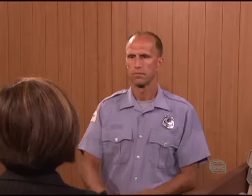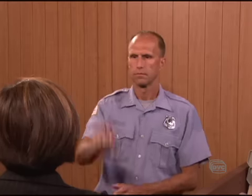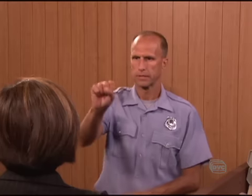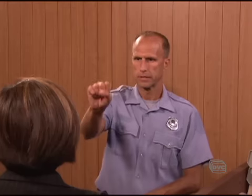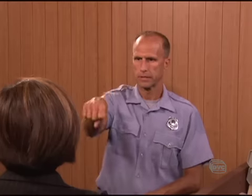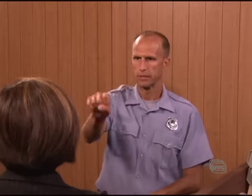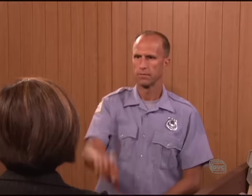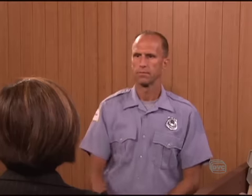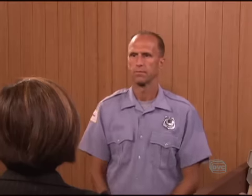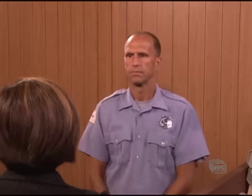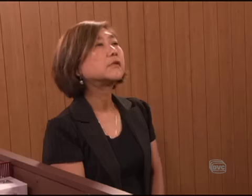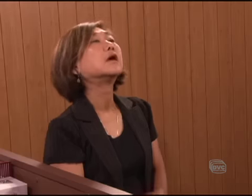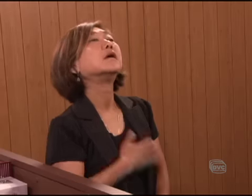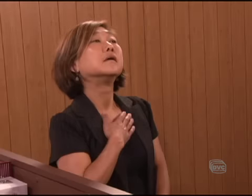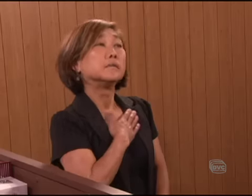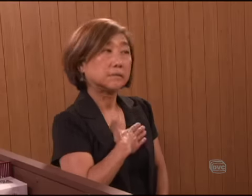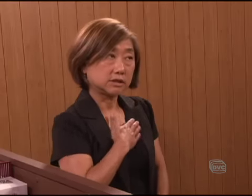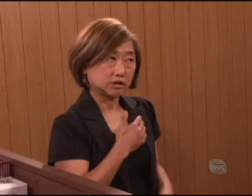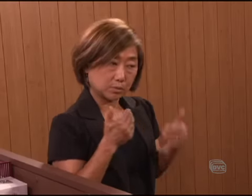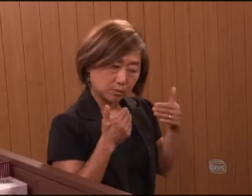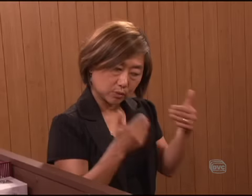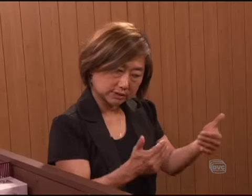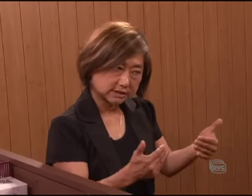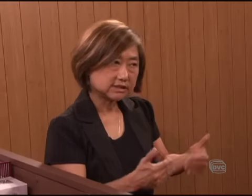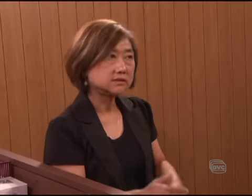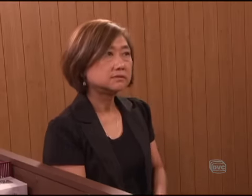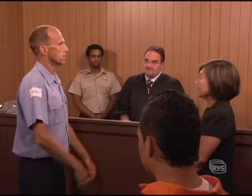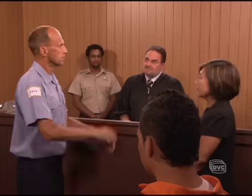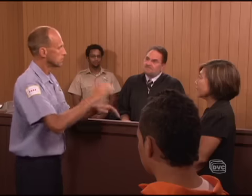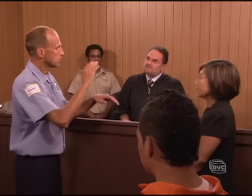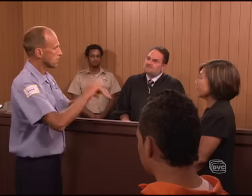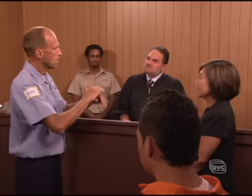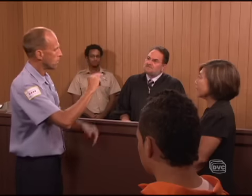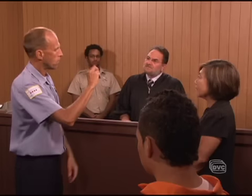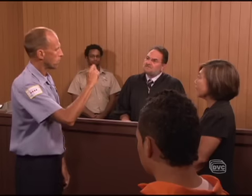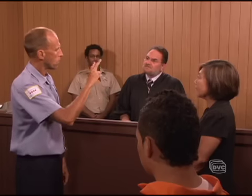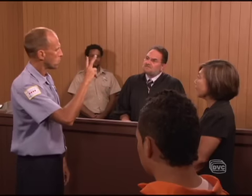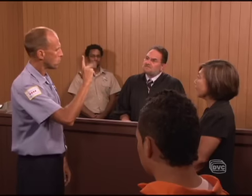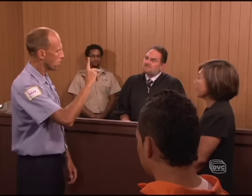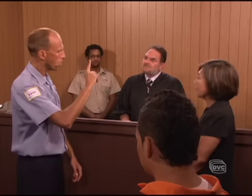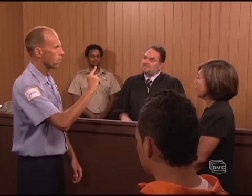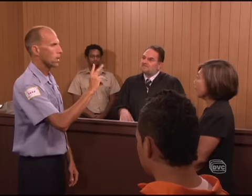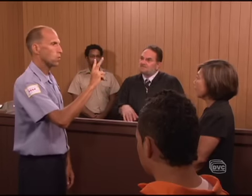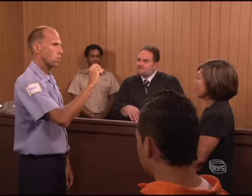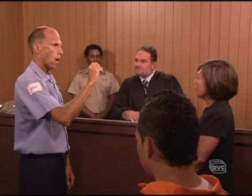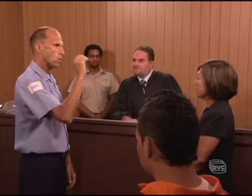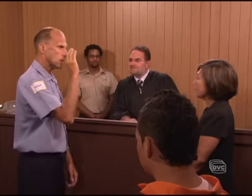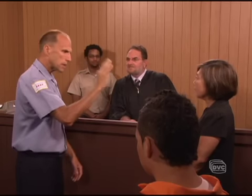Yes. Please proceed. On the evening of November 23rd,